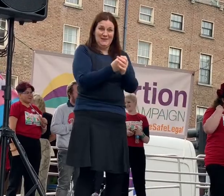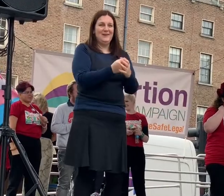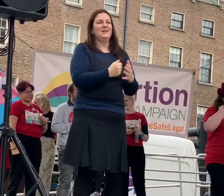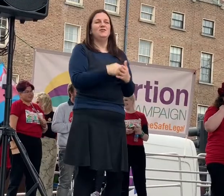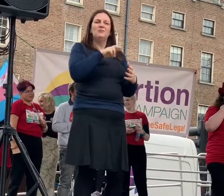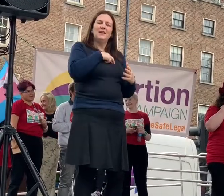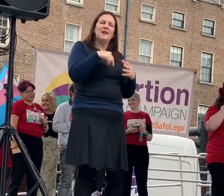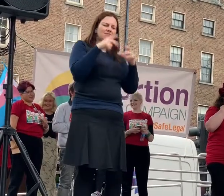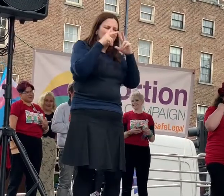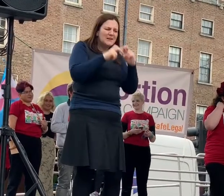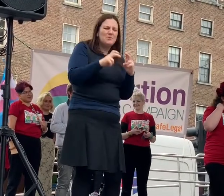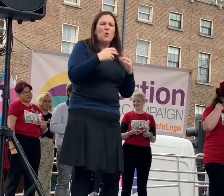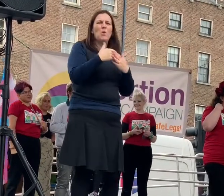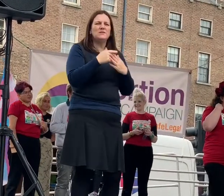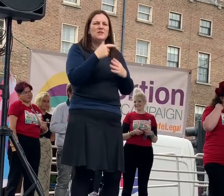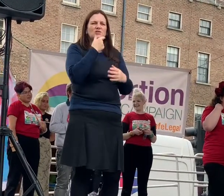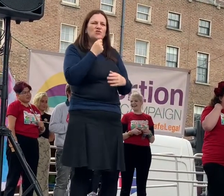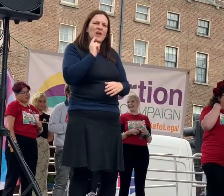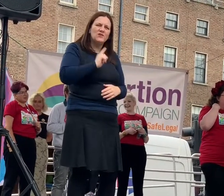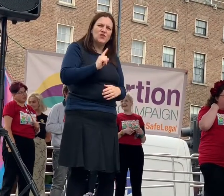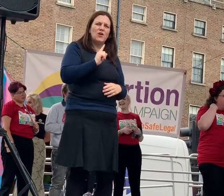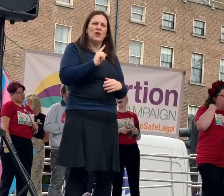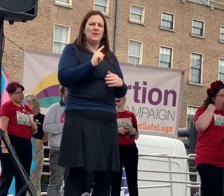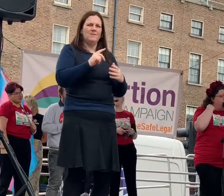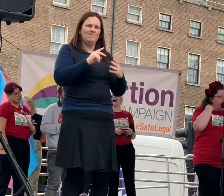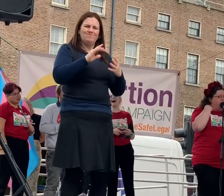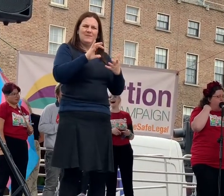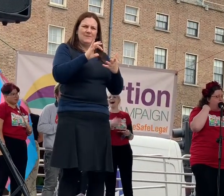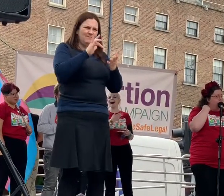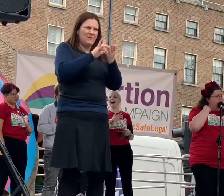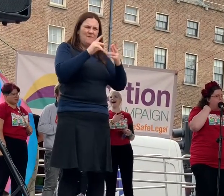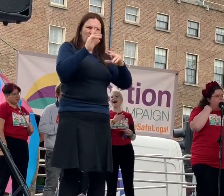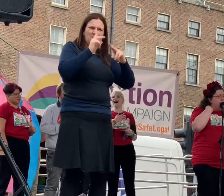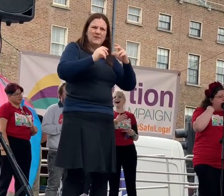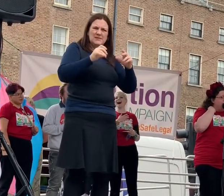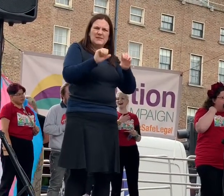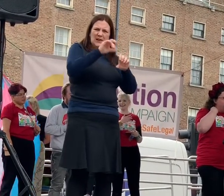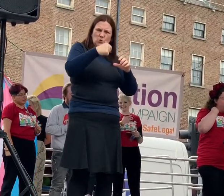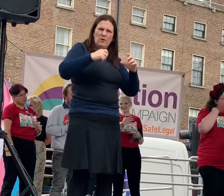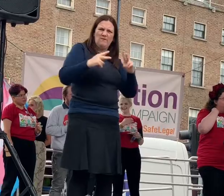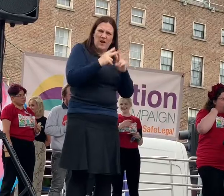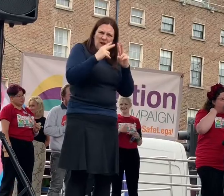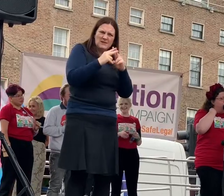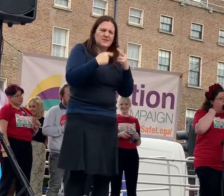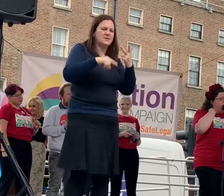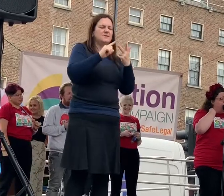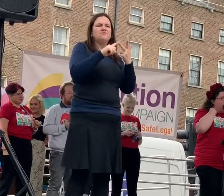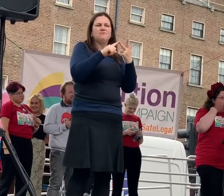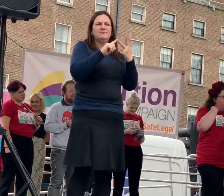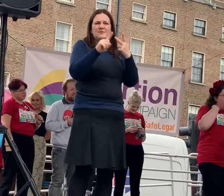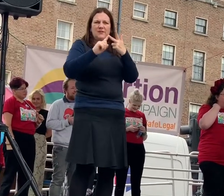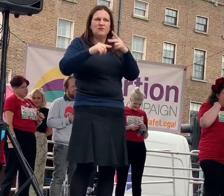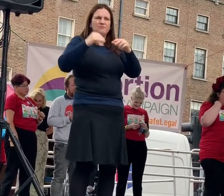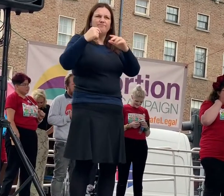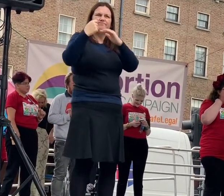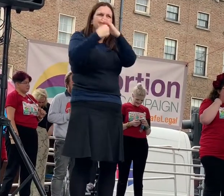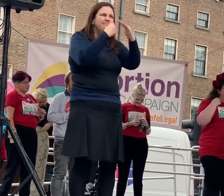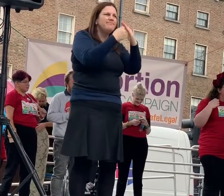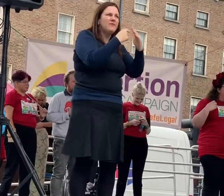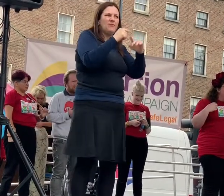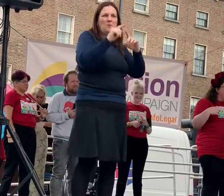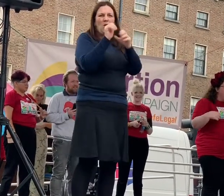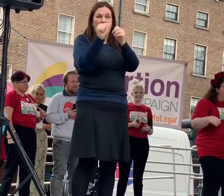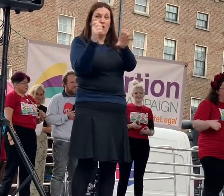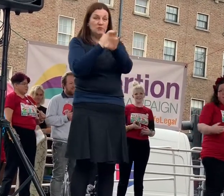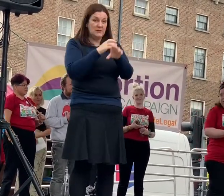gender, sexual violence, the Central American diaspora and trauma. They recently were a part for the judge panels for Fringe Festivals.